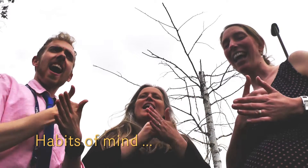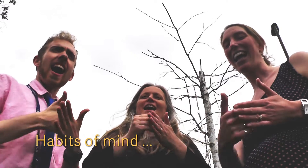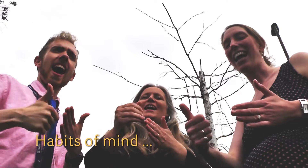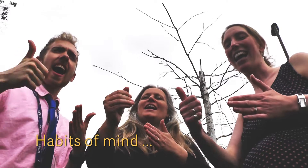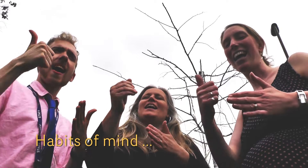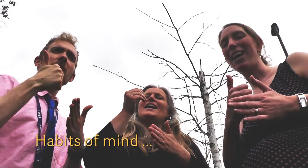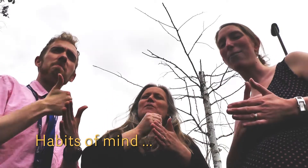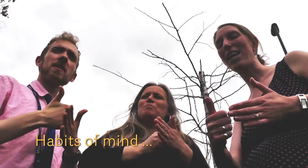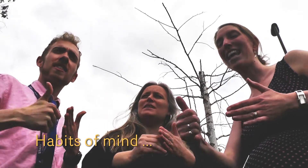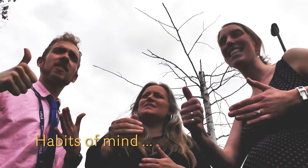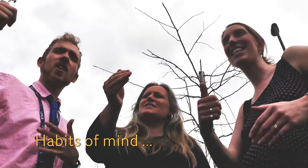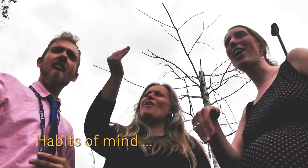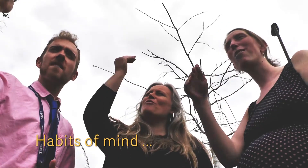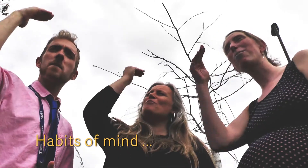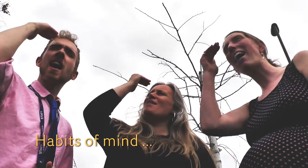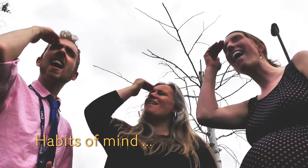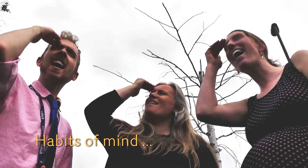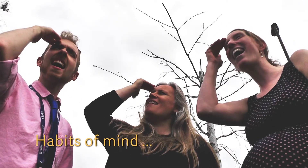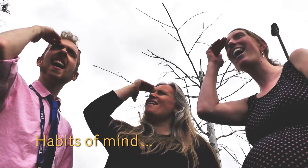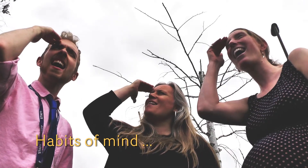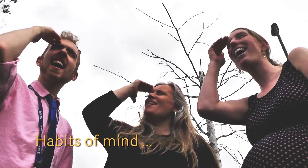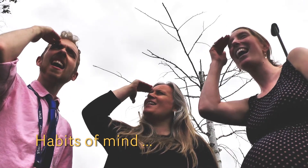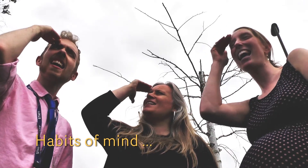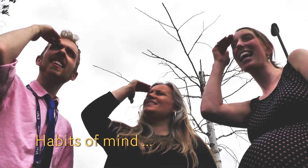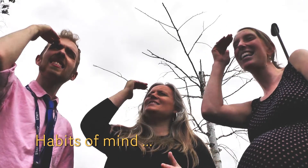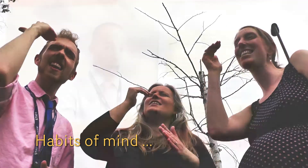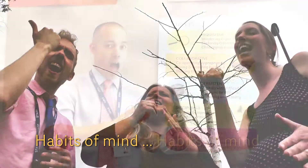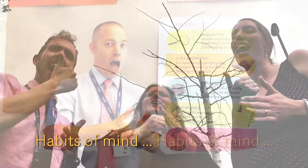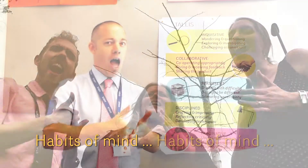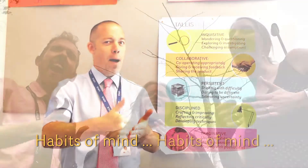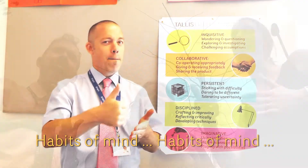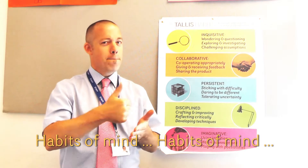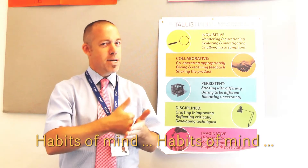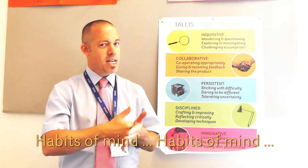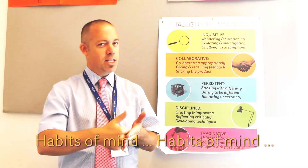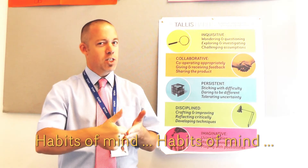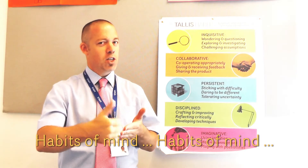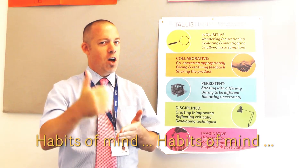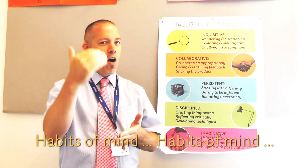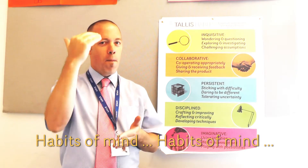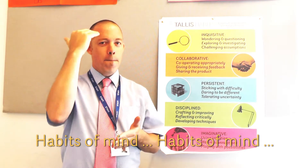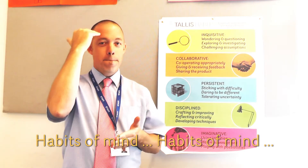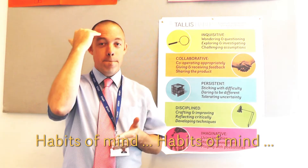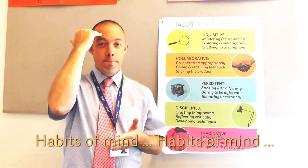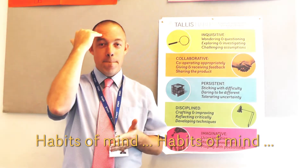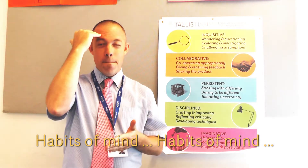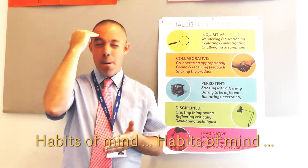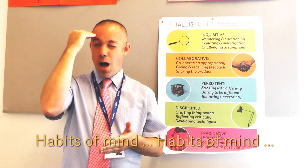Habits of mind, habits of